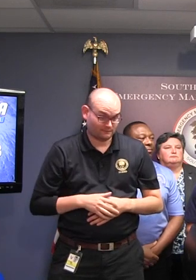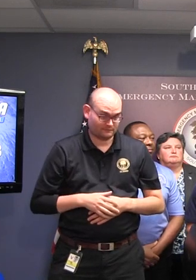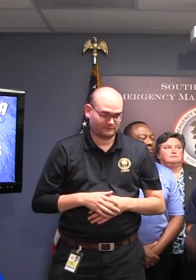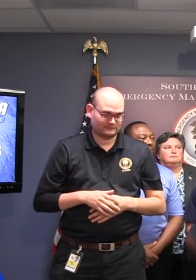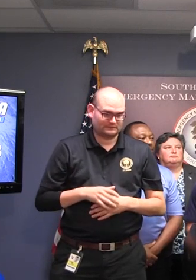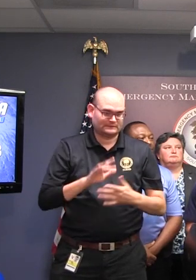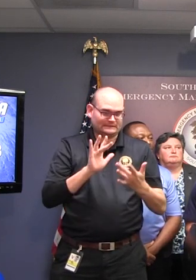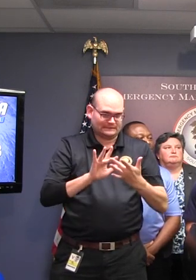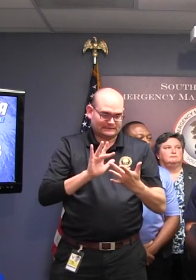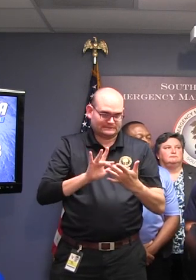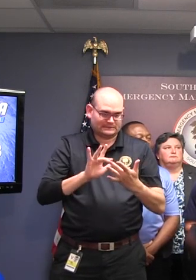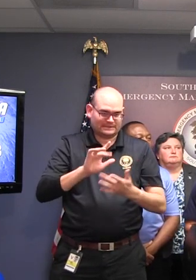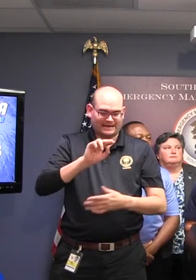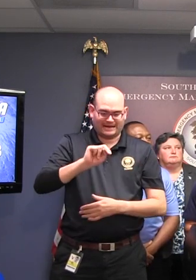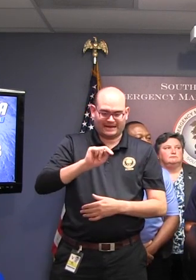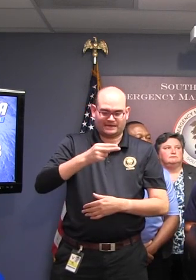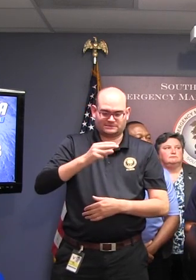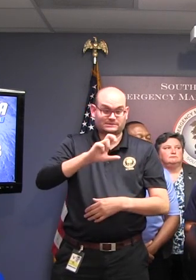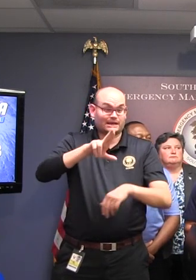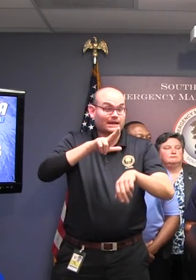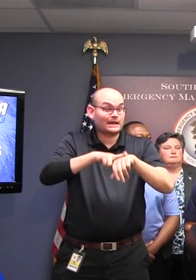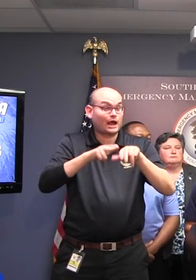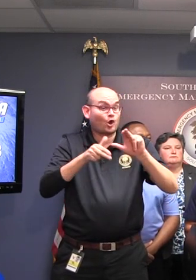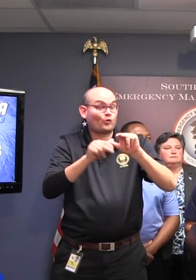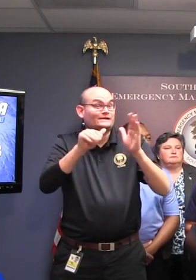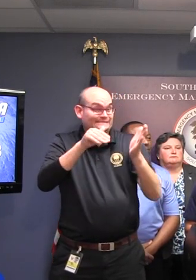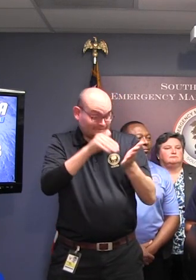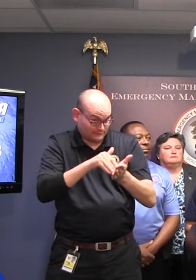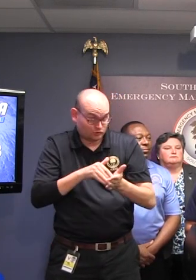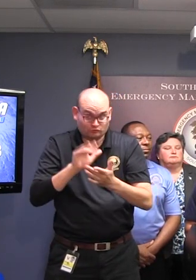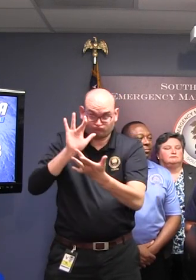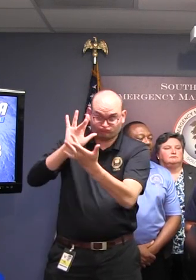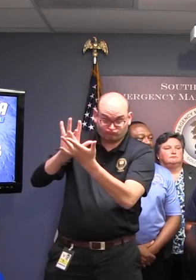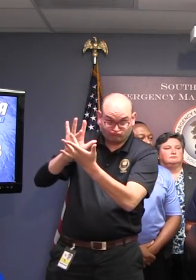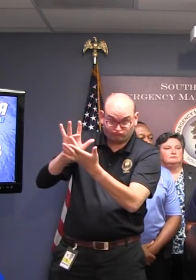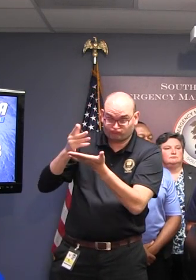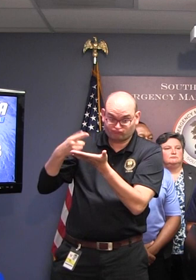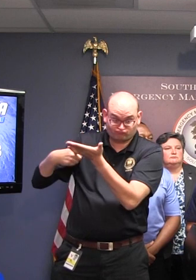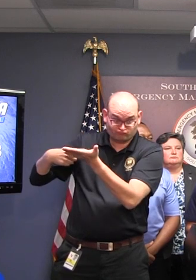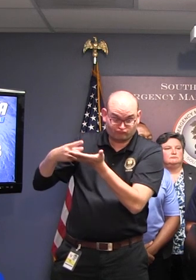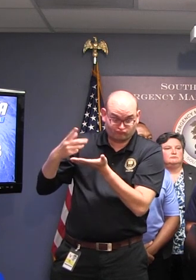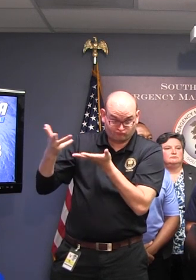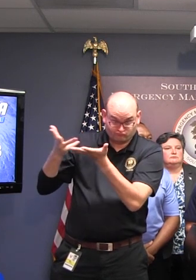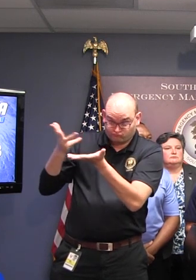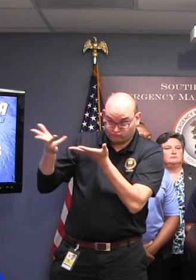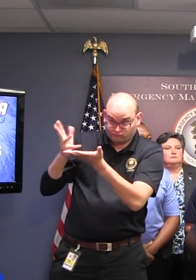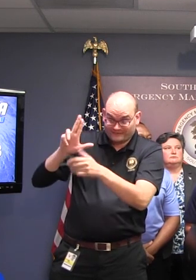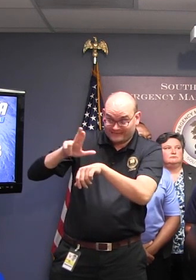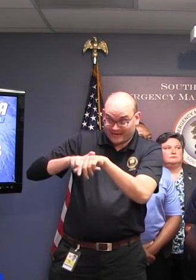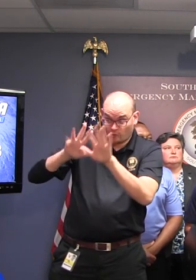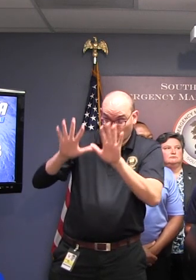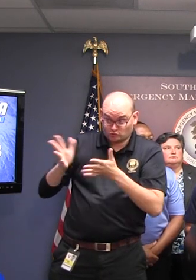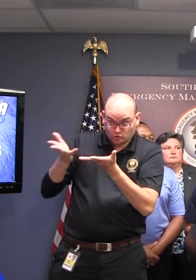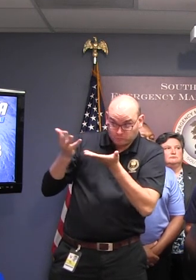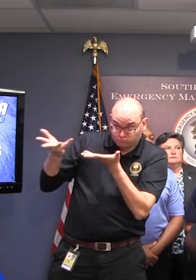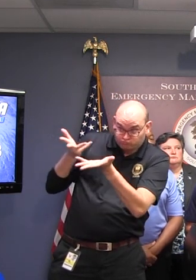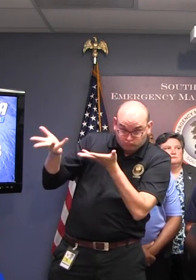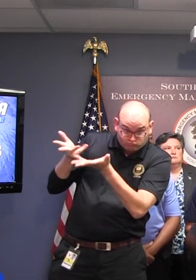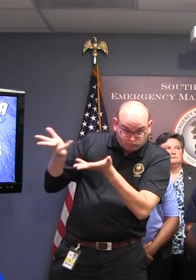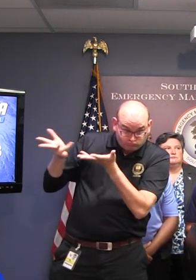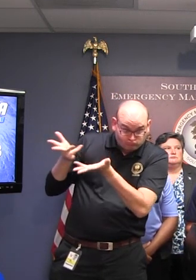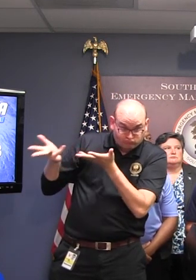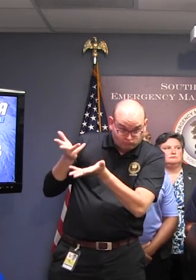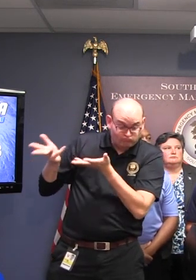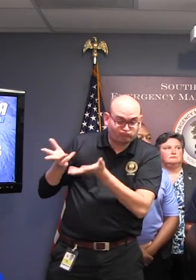Center throughout the day and with your local National Weather Service offices to provide guidance on potential storm surge impacts.